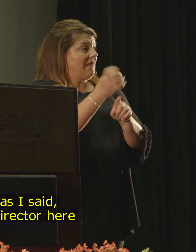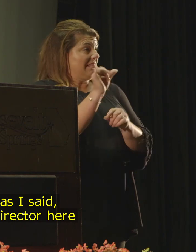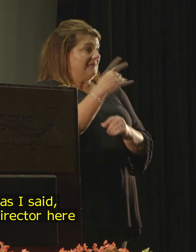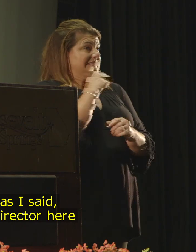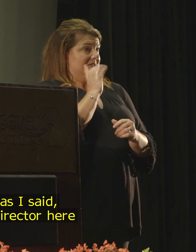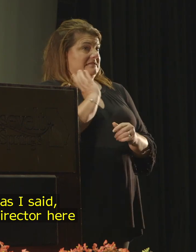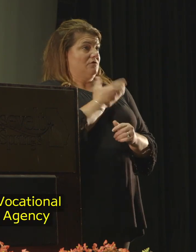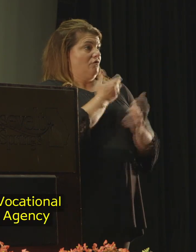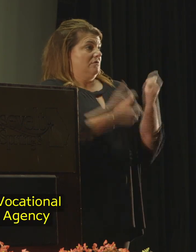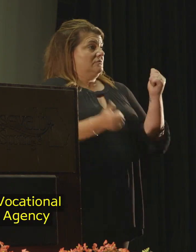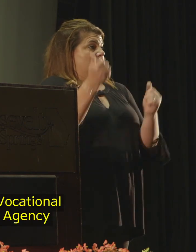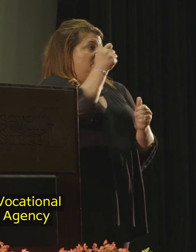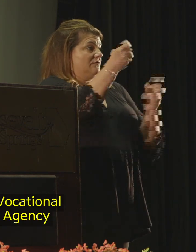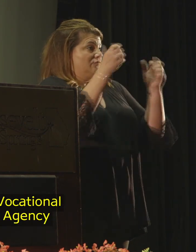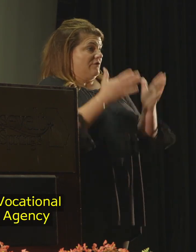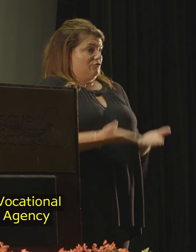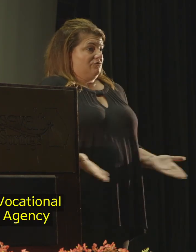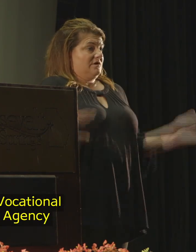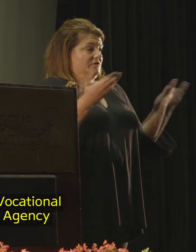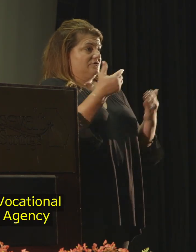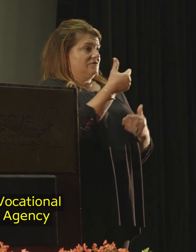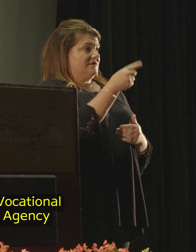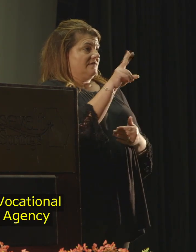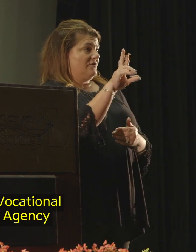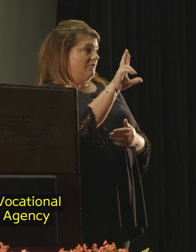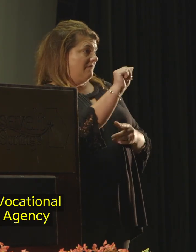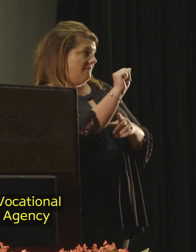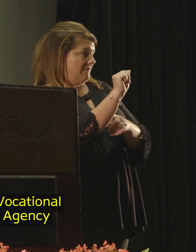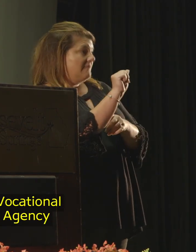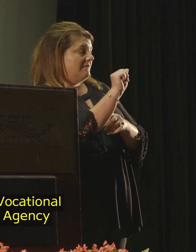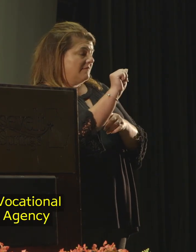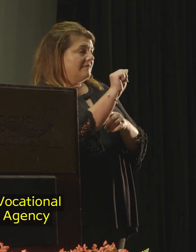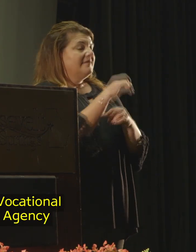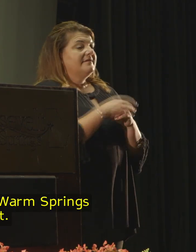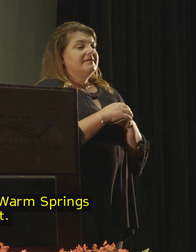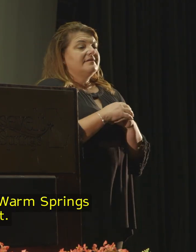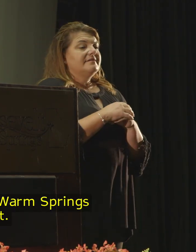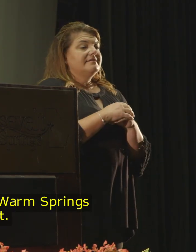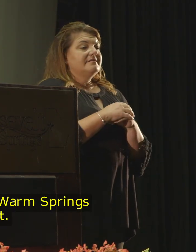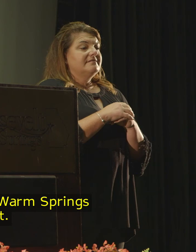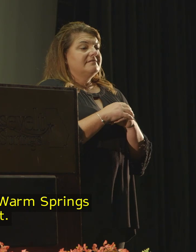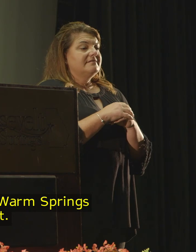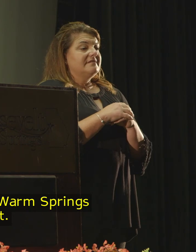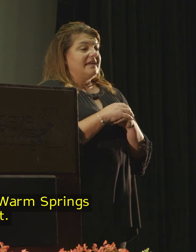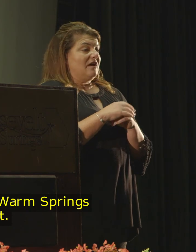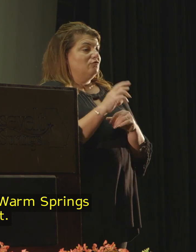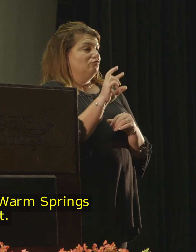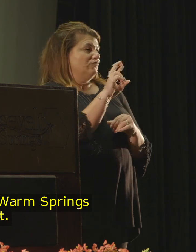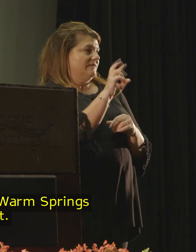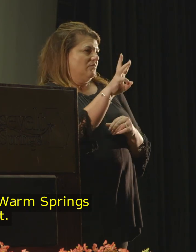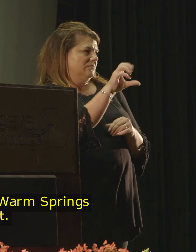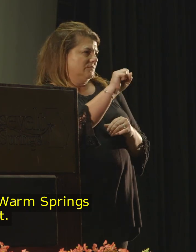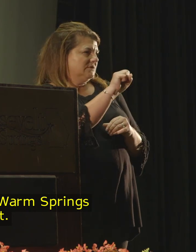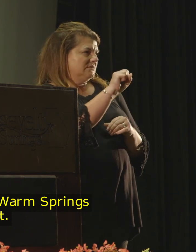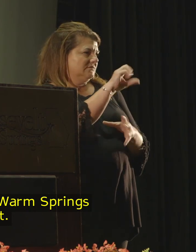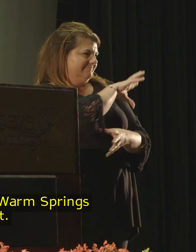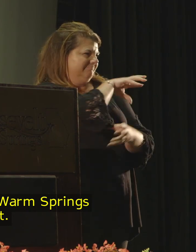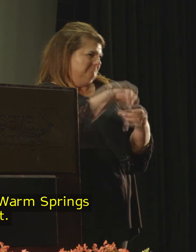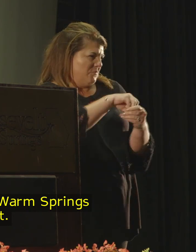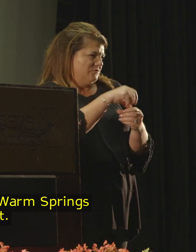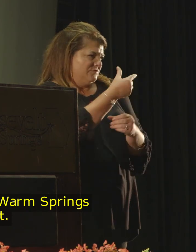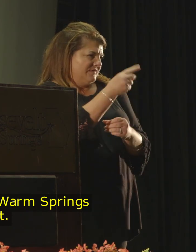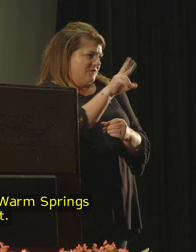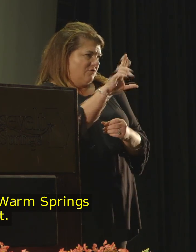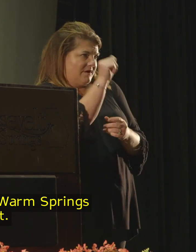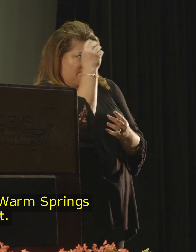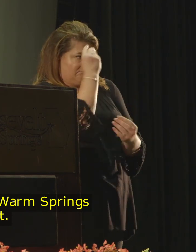is our Executive Director here at the Georgia Vocational Rehabilitation Agency, of which Roosevelt Warm Springs is a part.